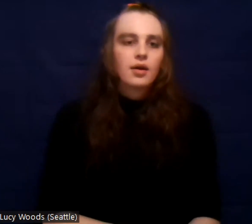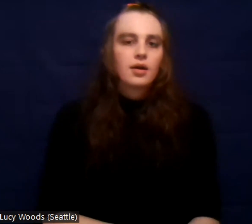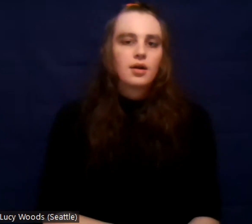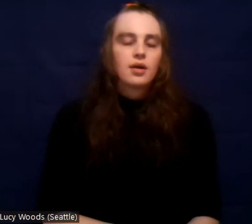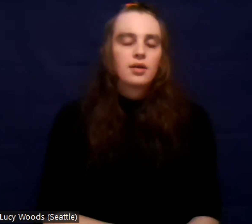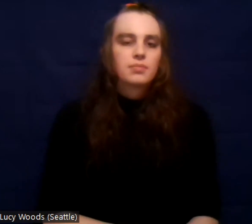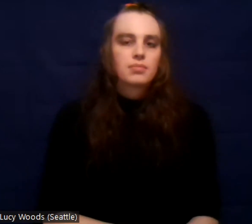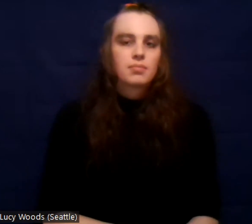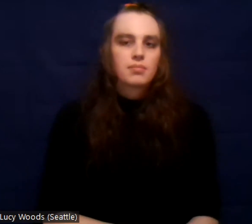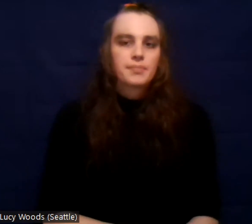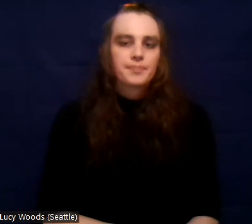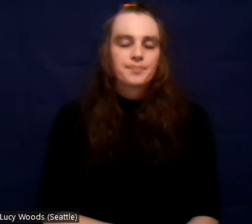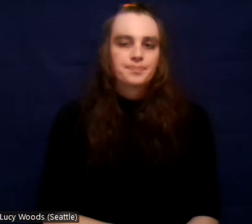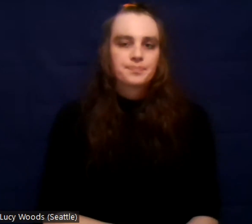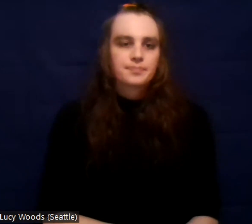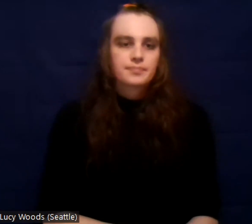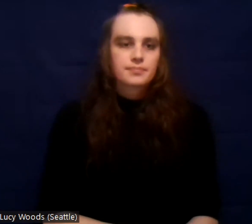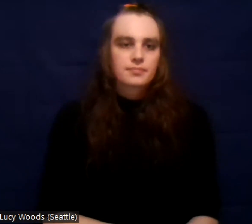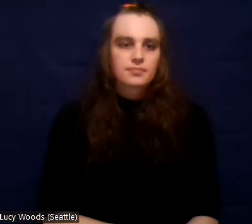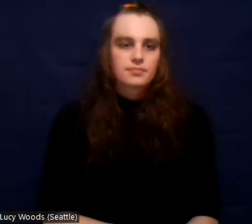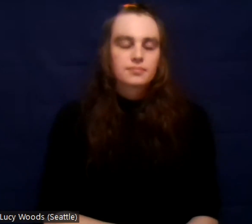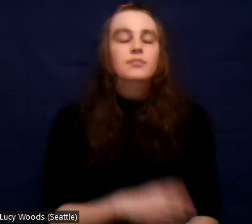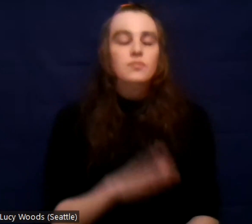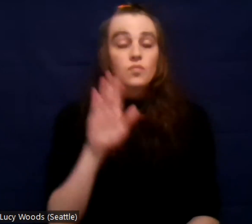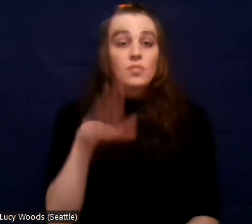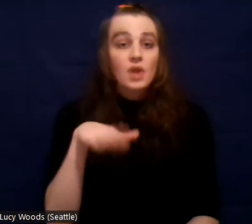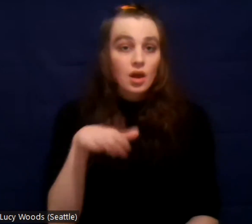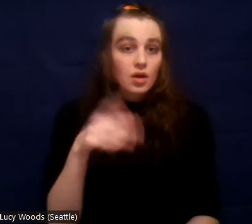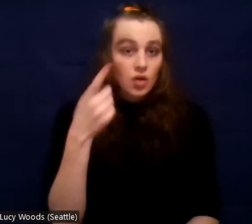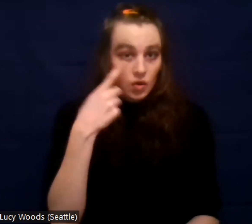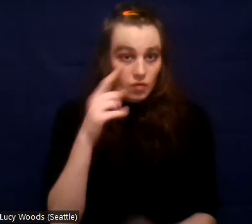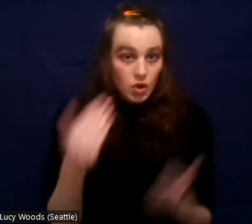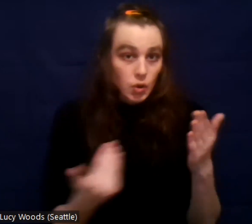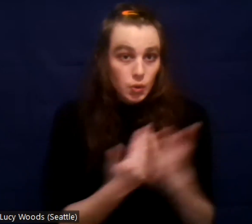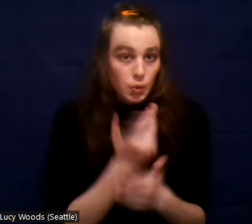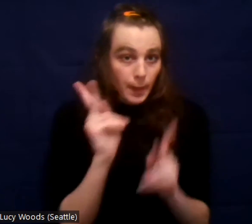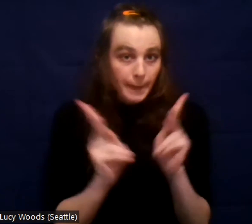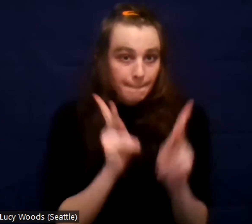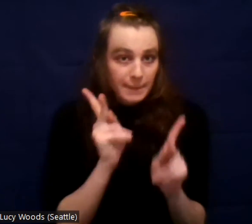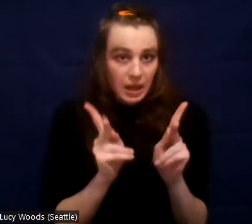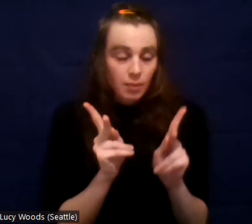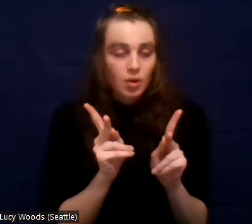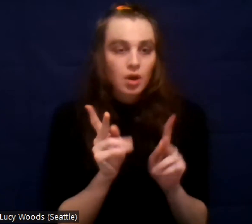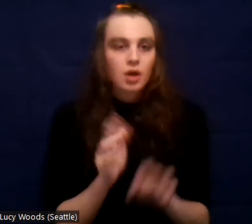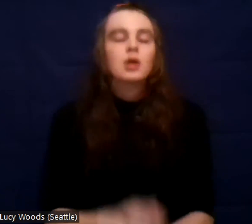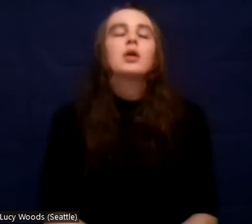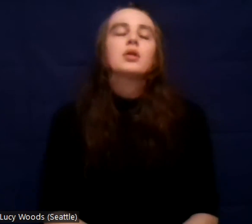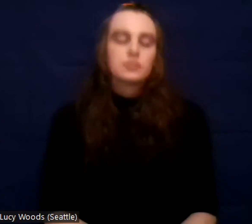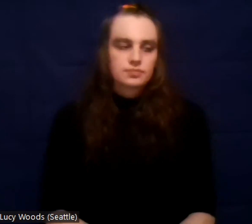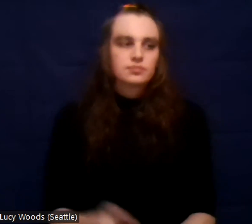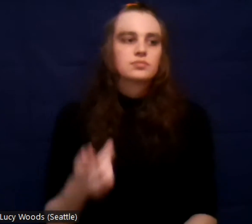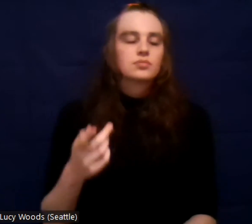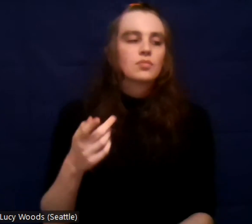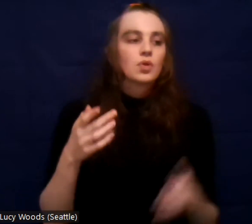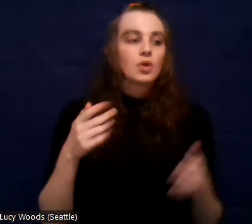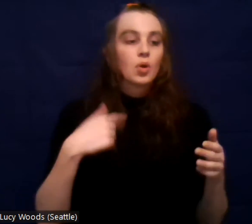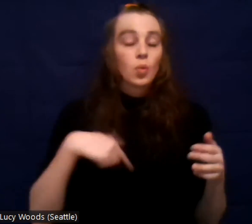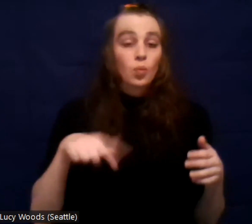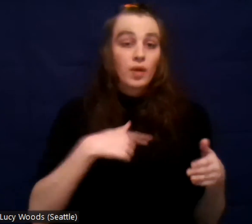and I always share this with, with newcomers, the things we focus on tend to be bigger. Um,